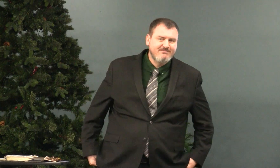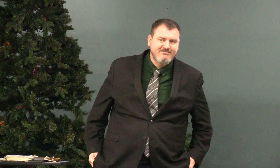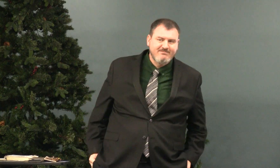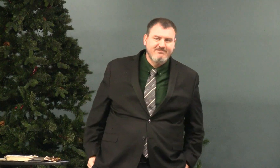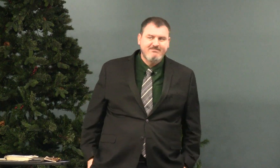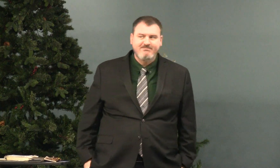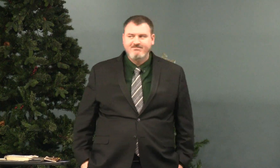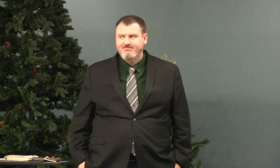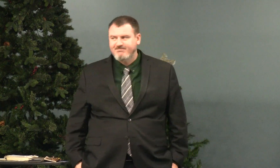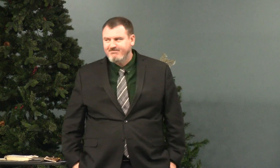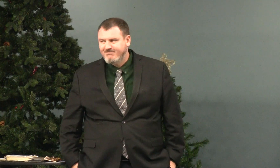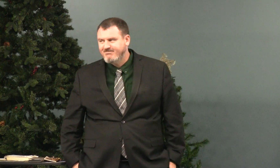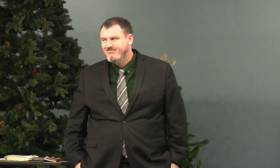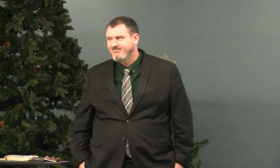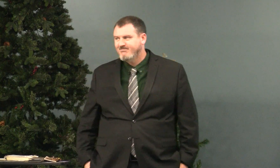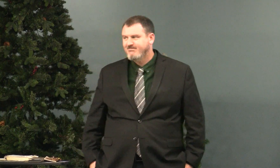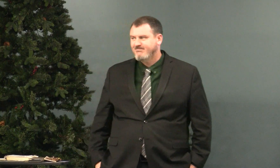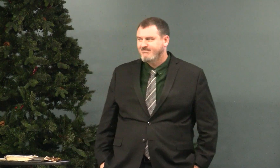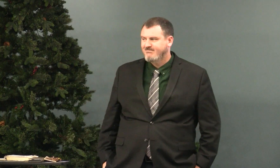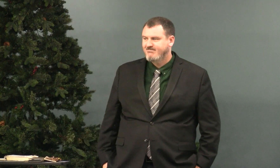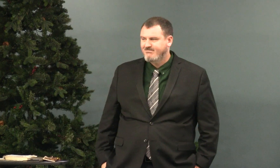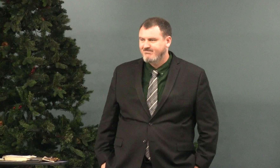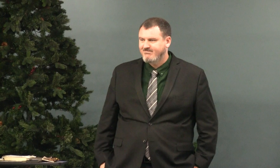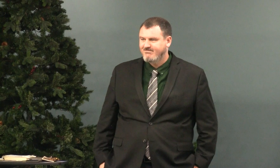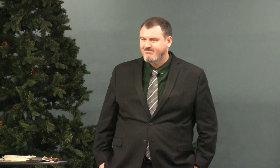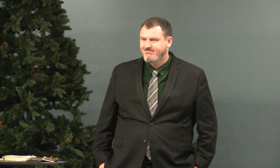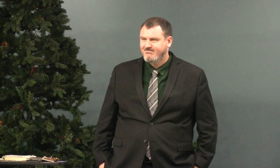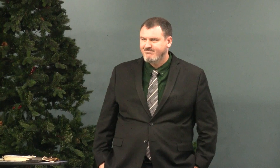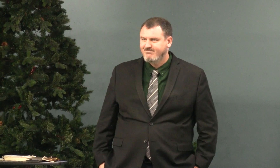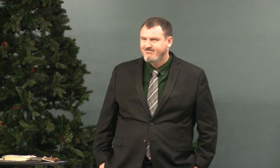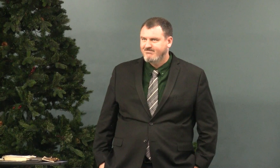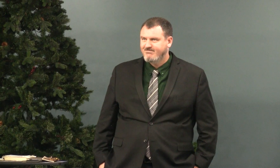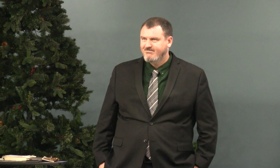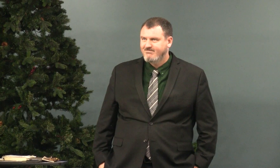have I lit a candle, a birthday candle, and made a wish?